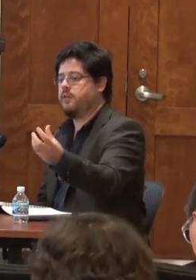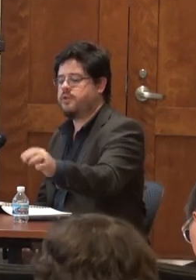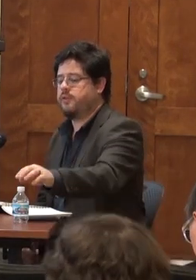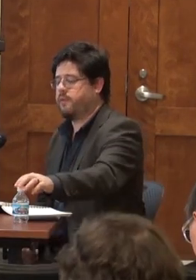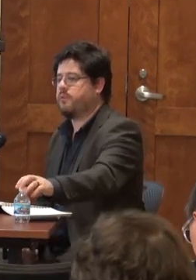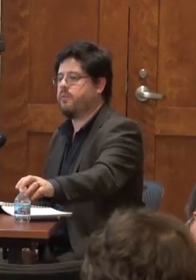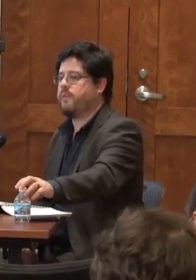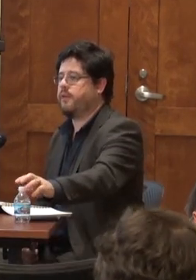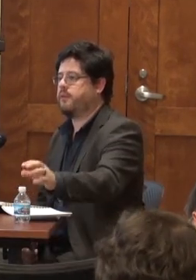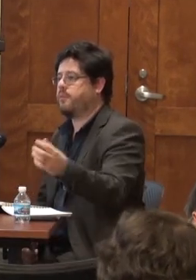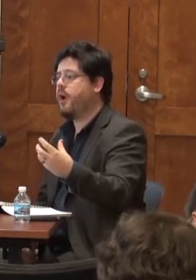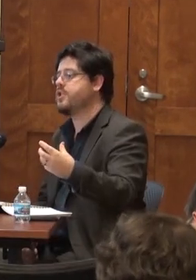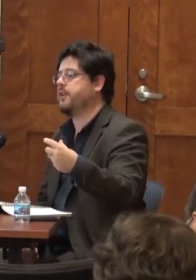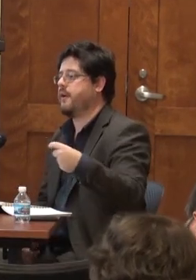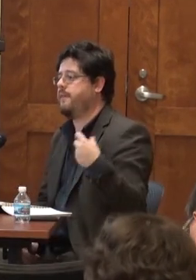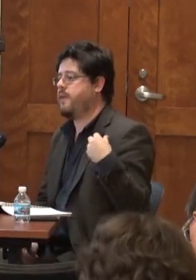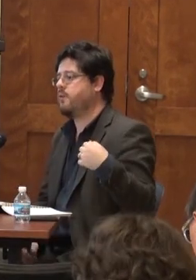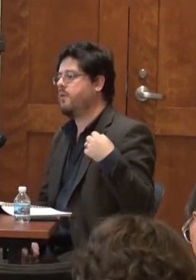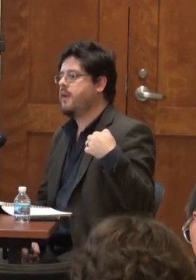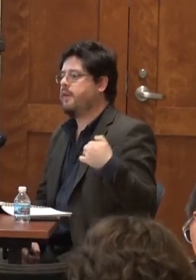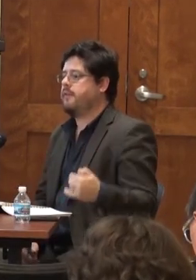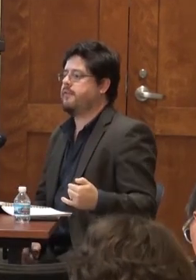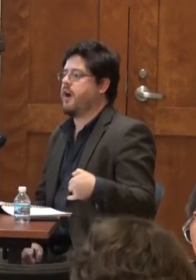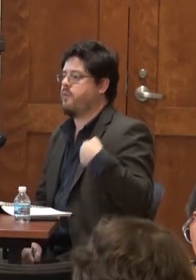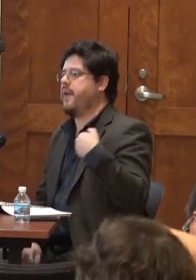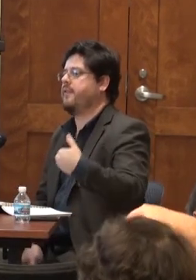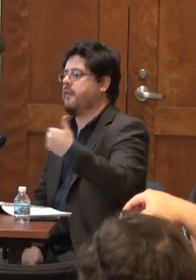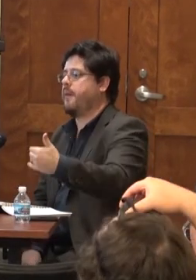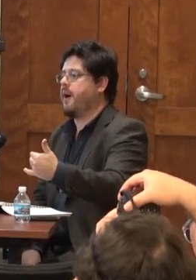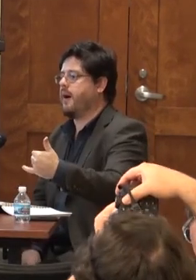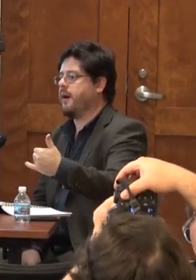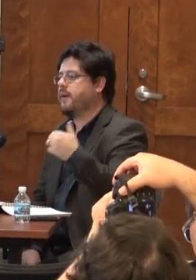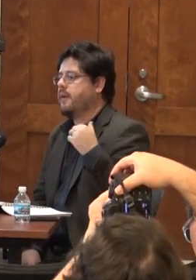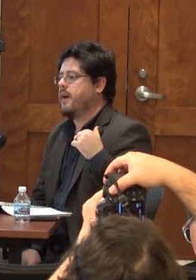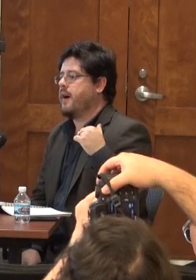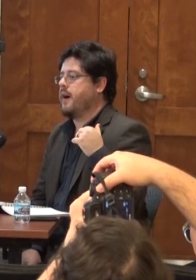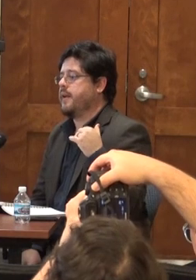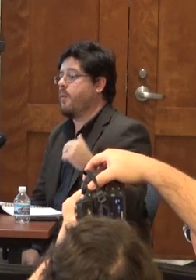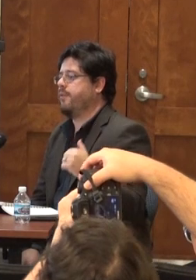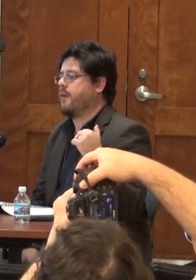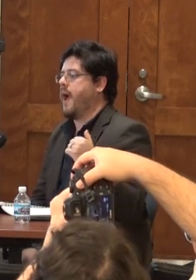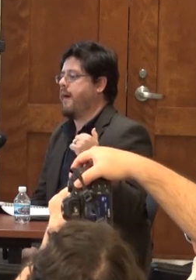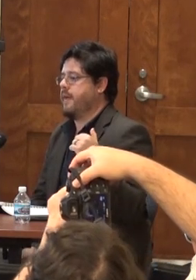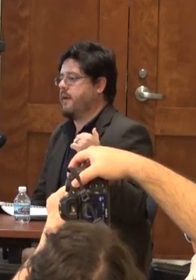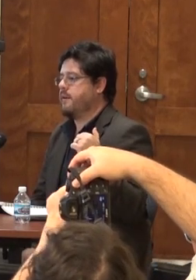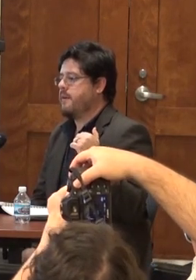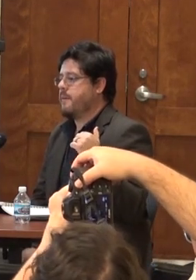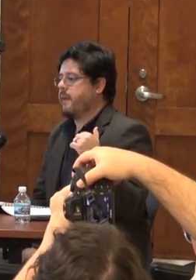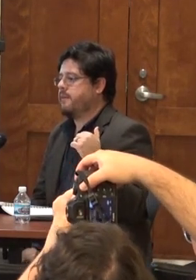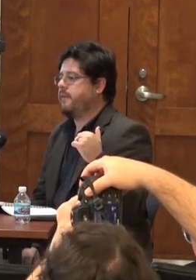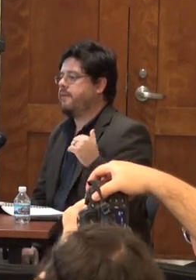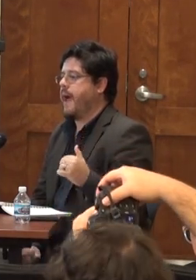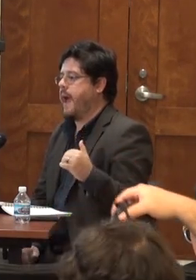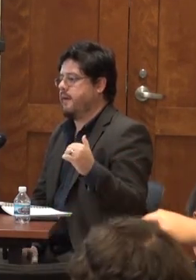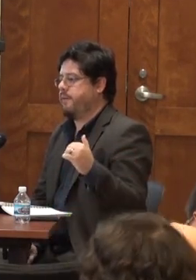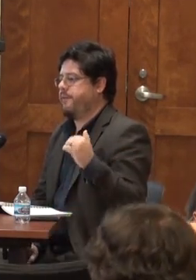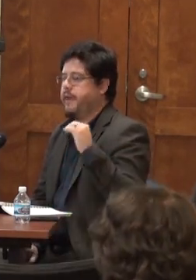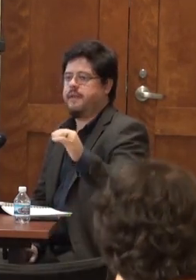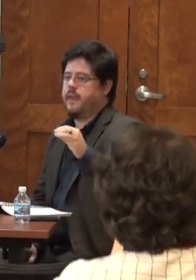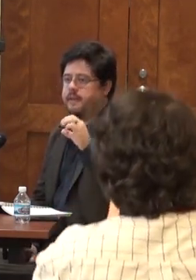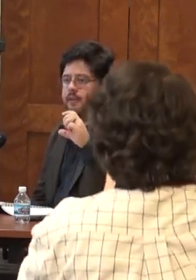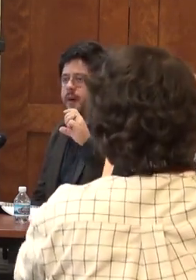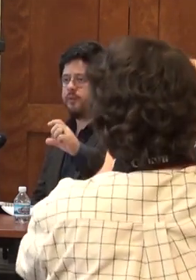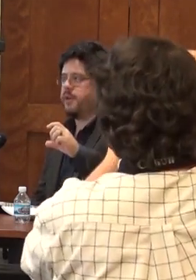find solutions to this project but if you start raising the bar now we start having design